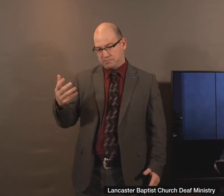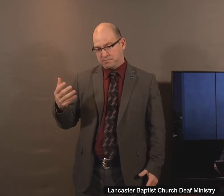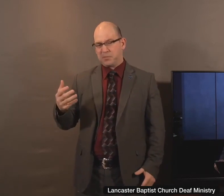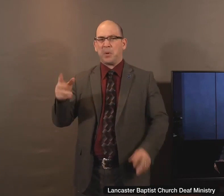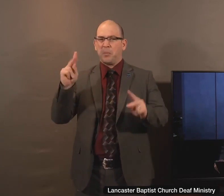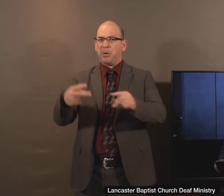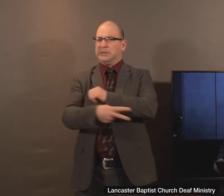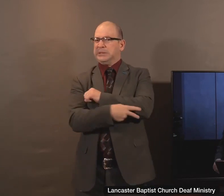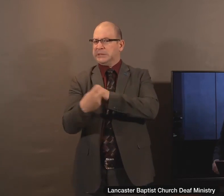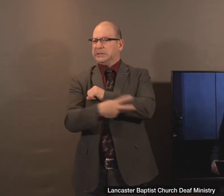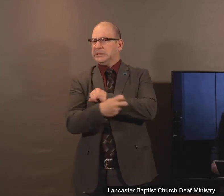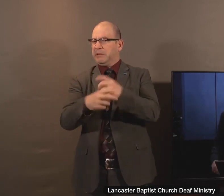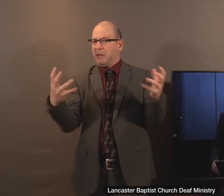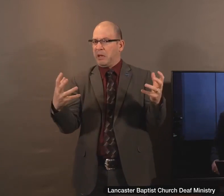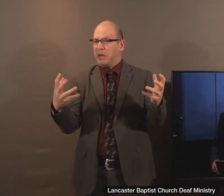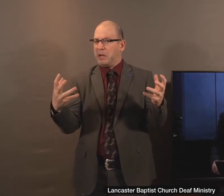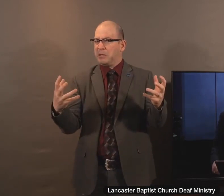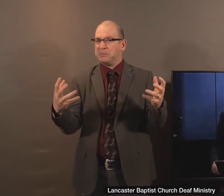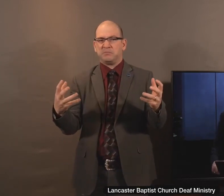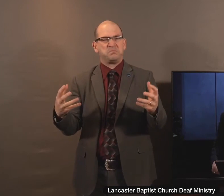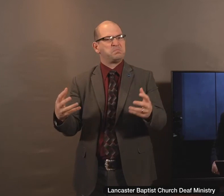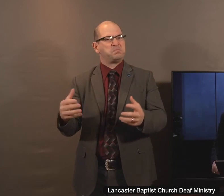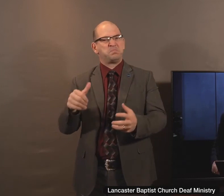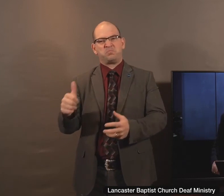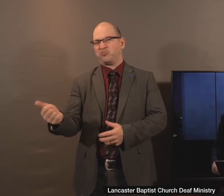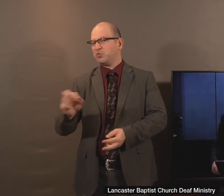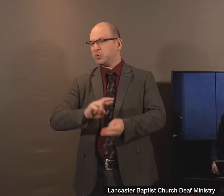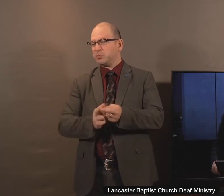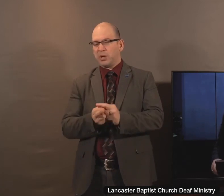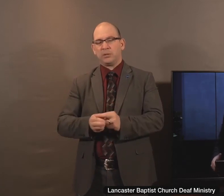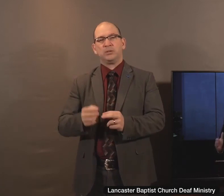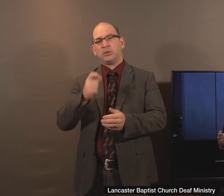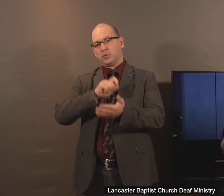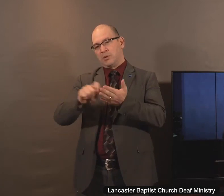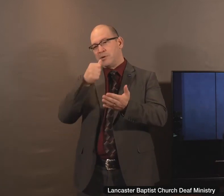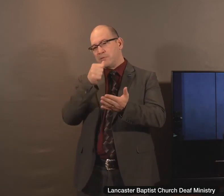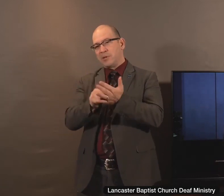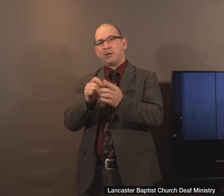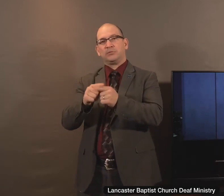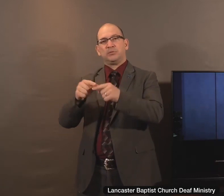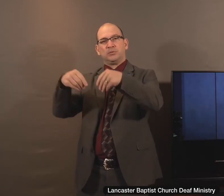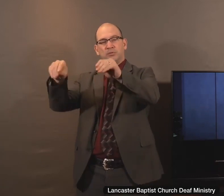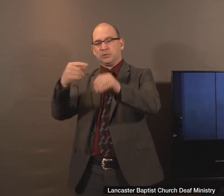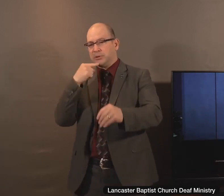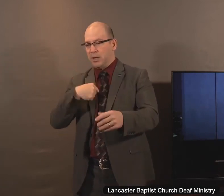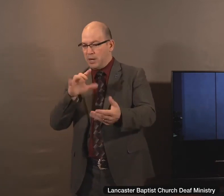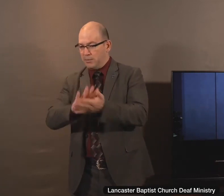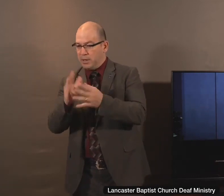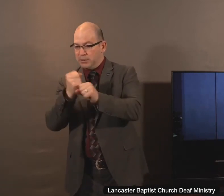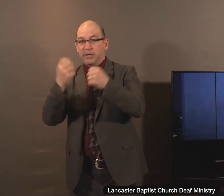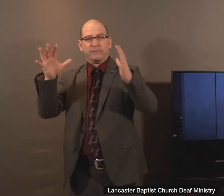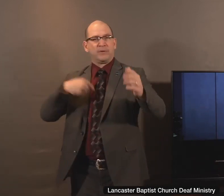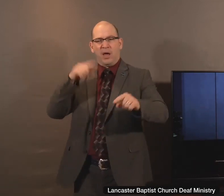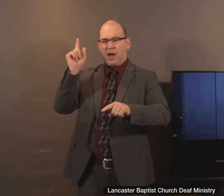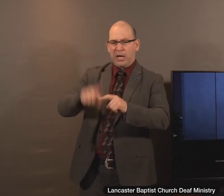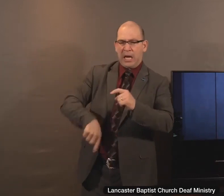ago and he wrote a letter to a department store and he said, he said, I've just become a Christian and I can't sleep. I feel guilty.